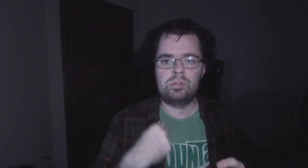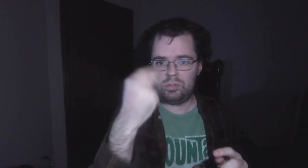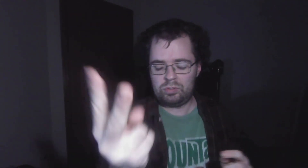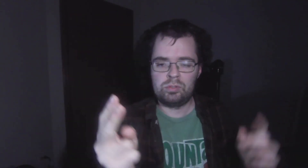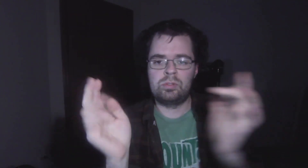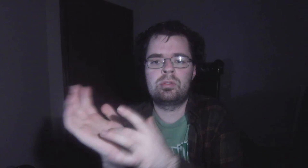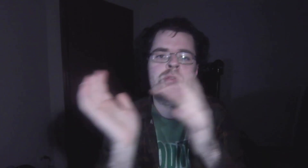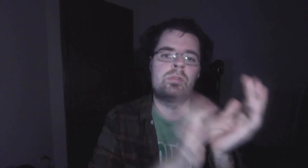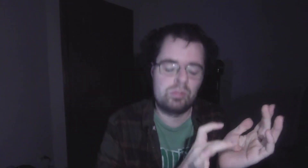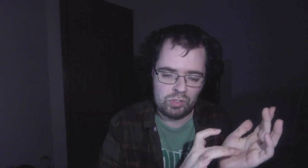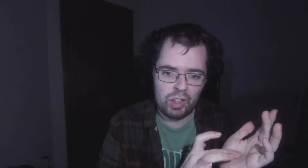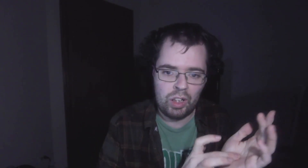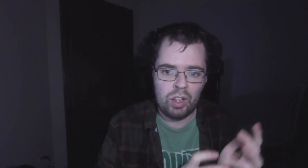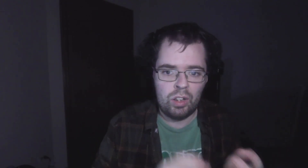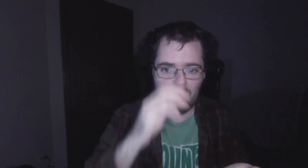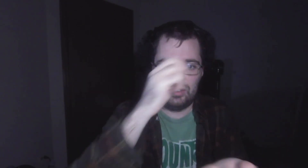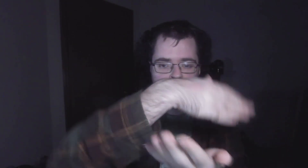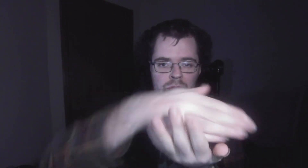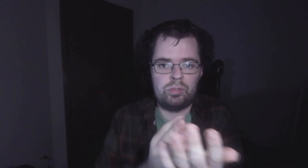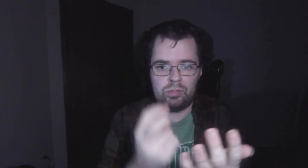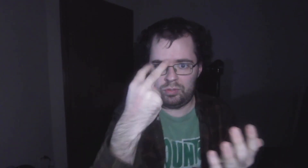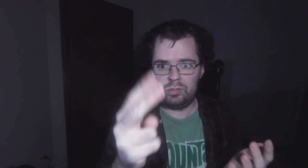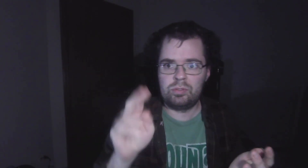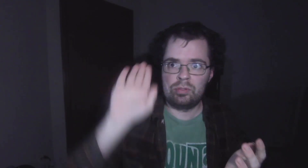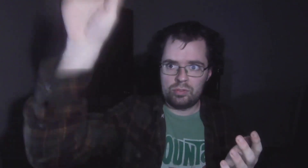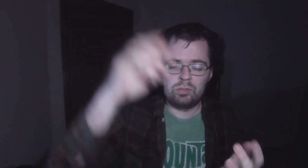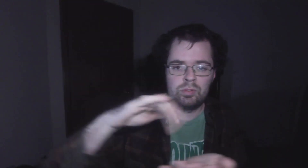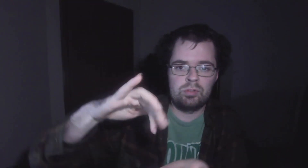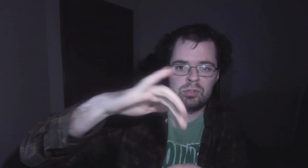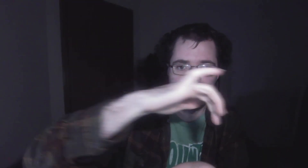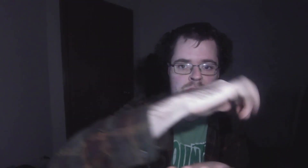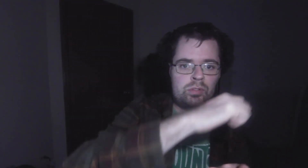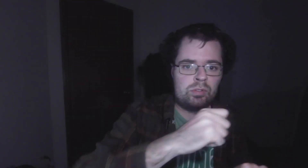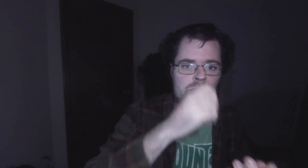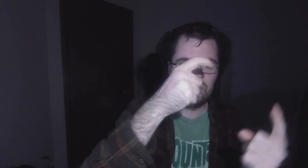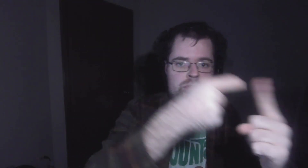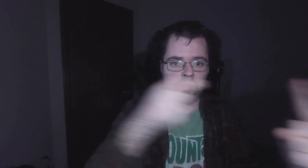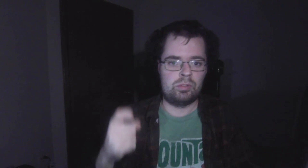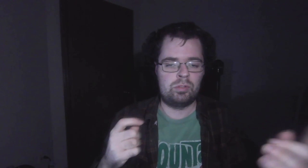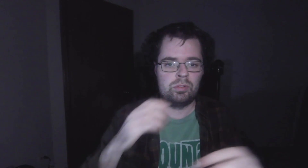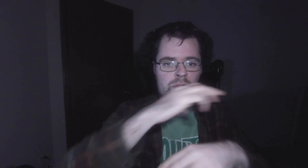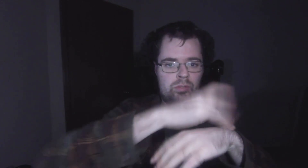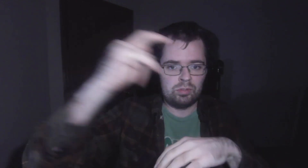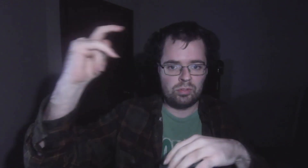see you. Some see him walking from an empty